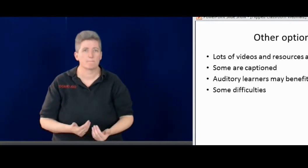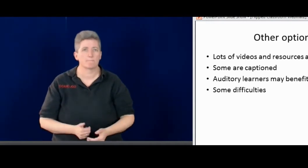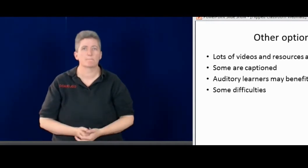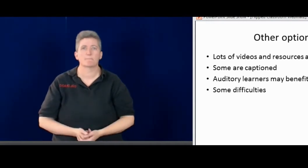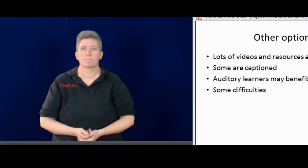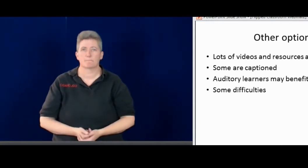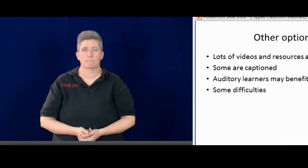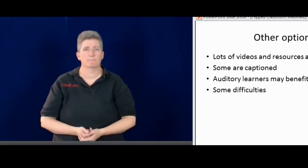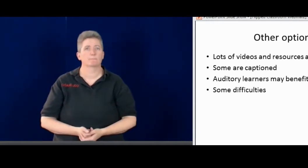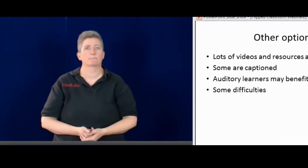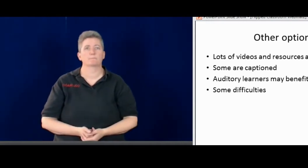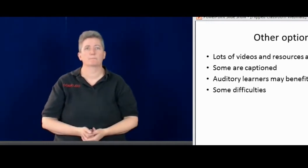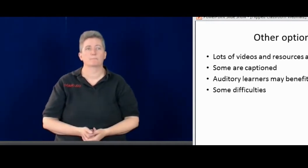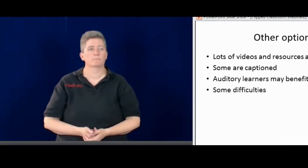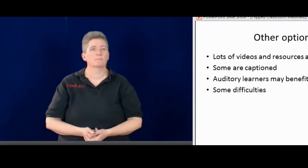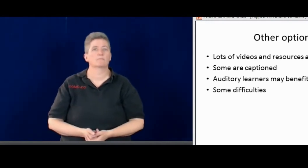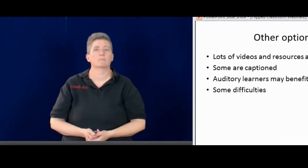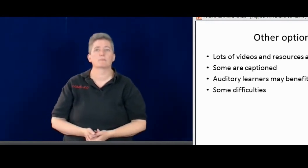access into those.